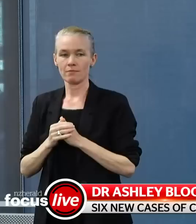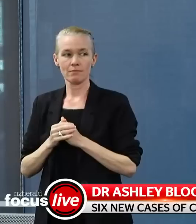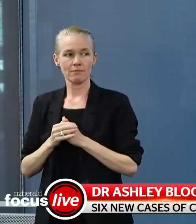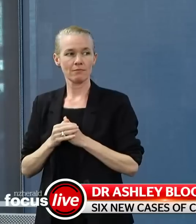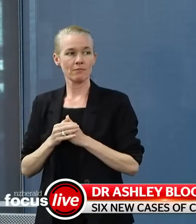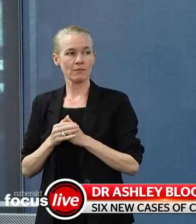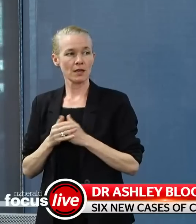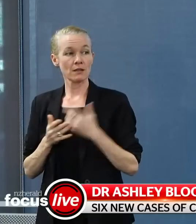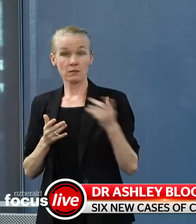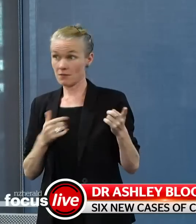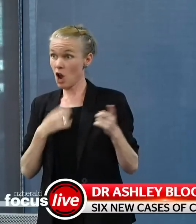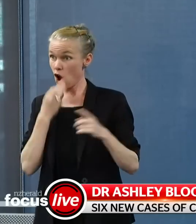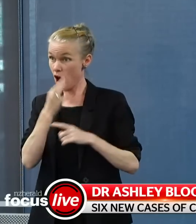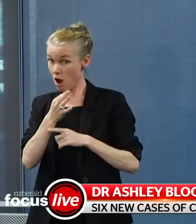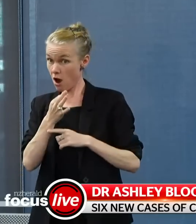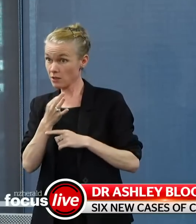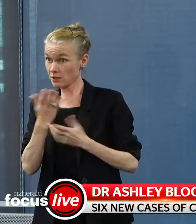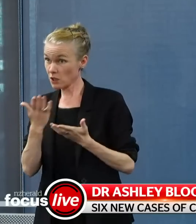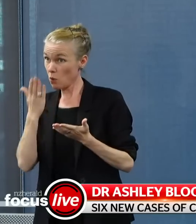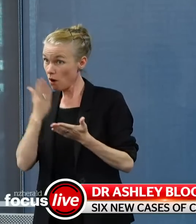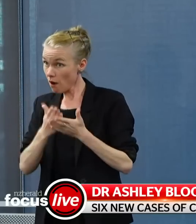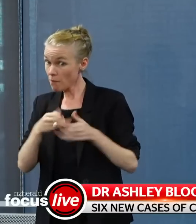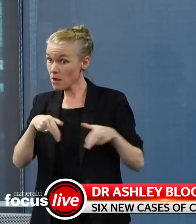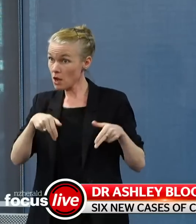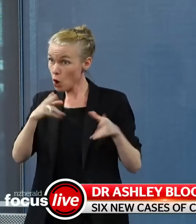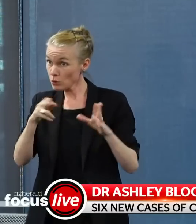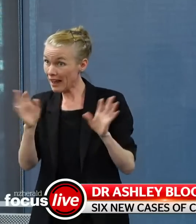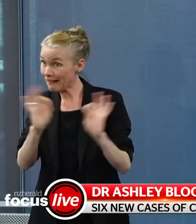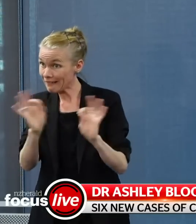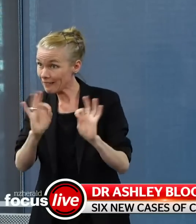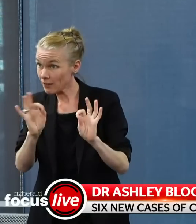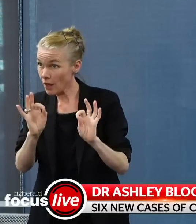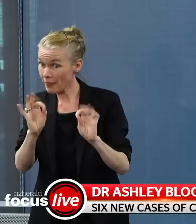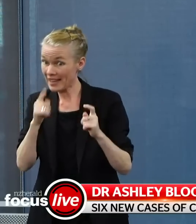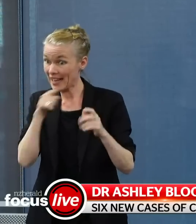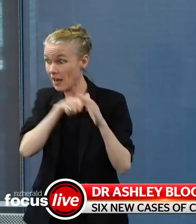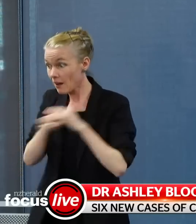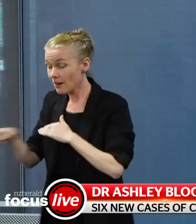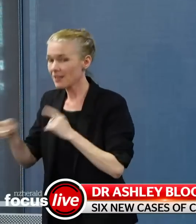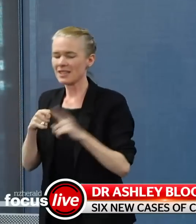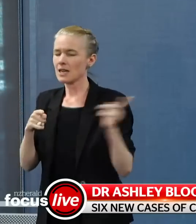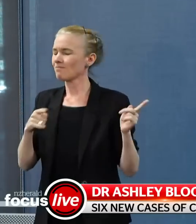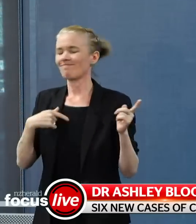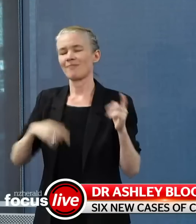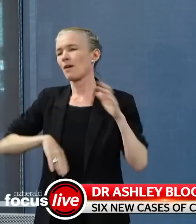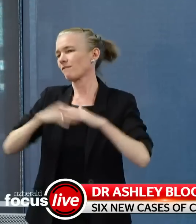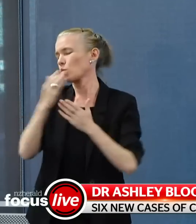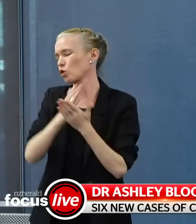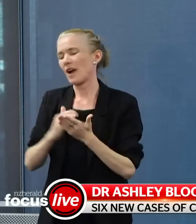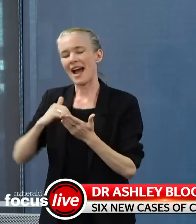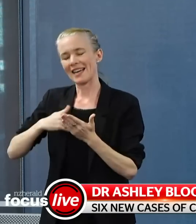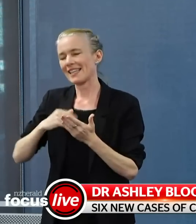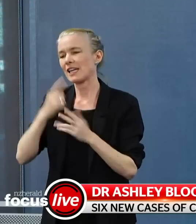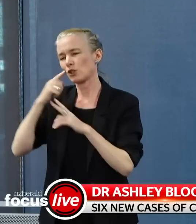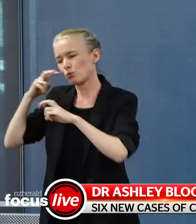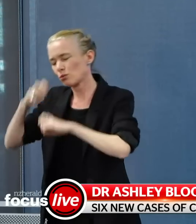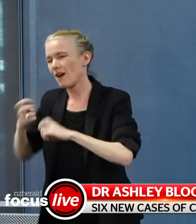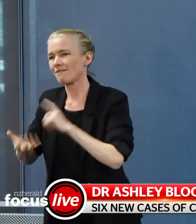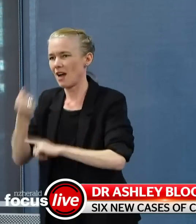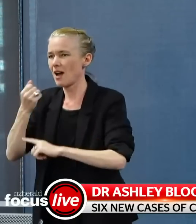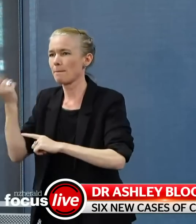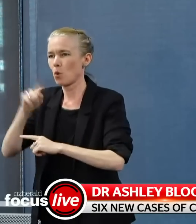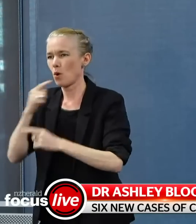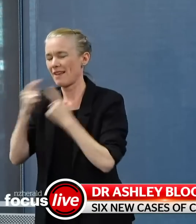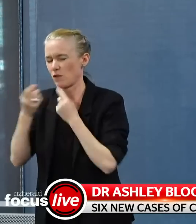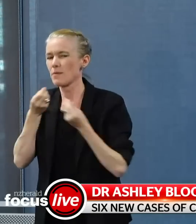check that. And can just confirm, like how many days did this all play out? I would all have to, I'd have to check that. You mentioned that you've seen,